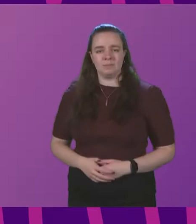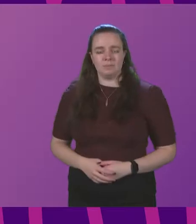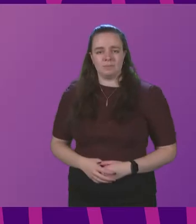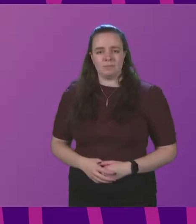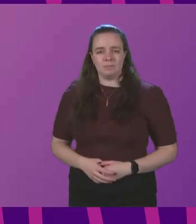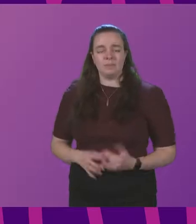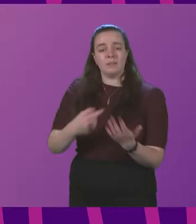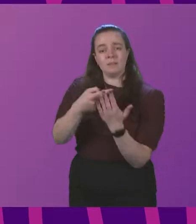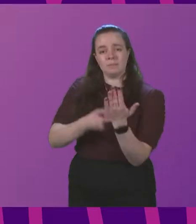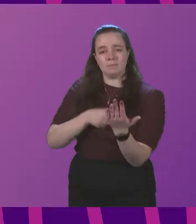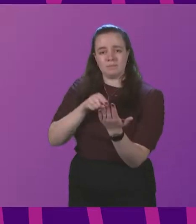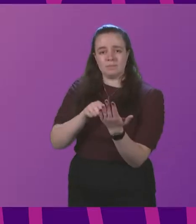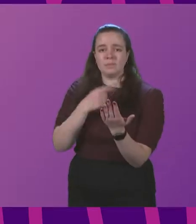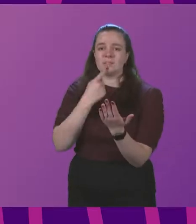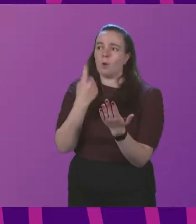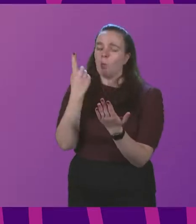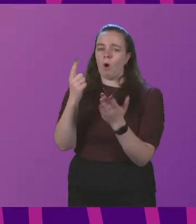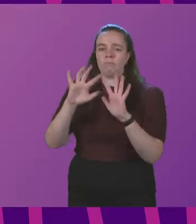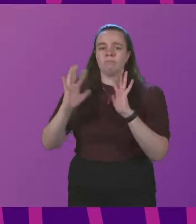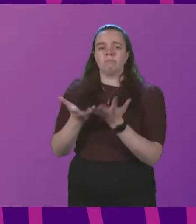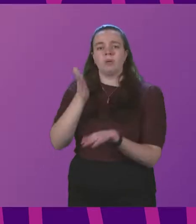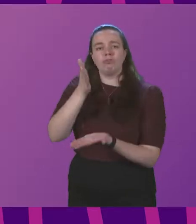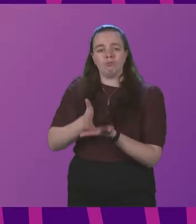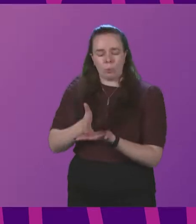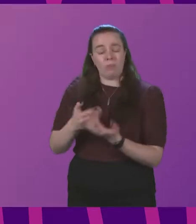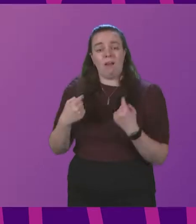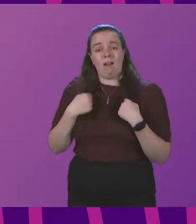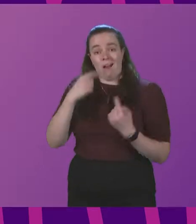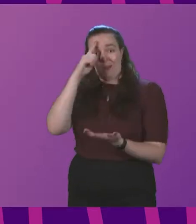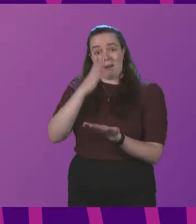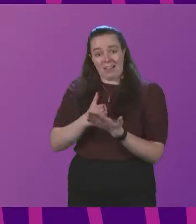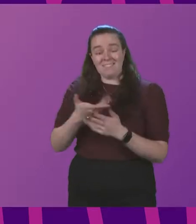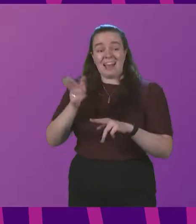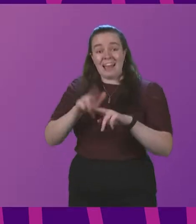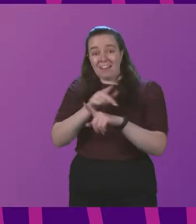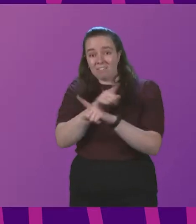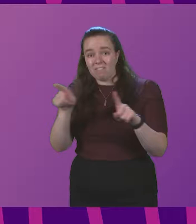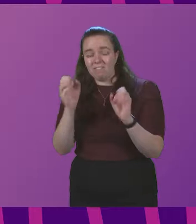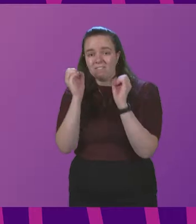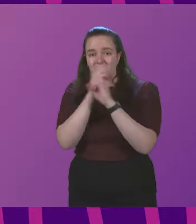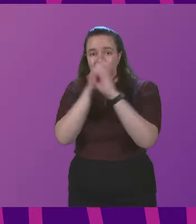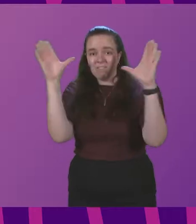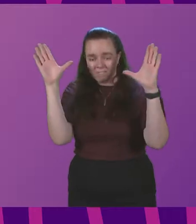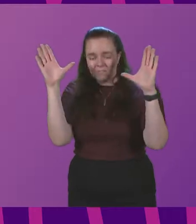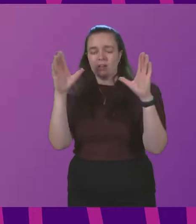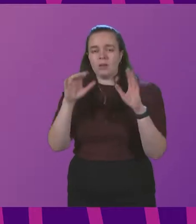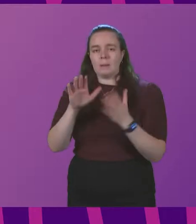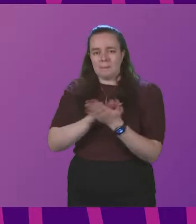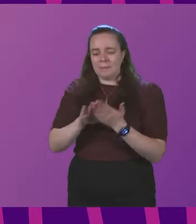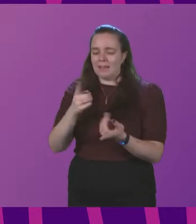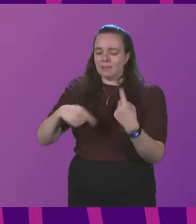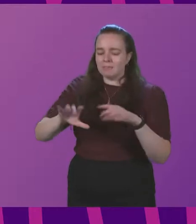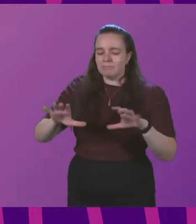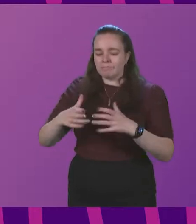proclamation declares one eternal truth that I believe, if understood and applied, will bring peace to our families,